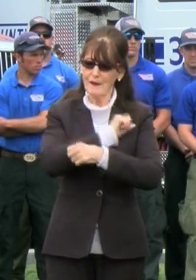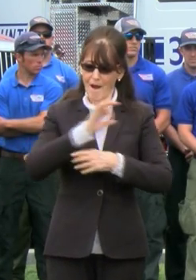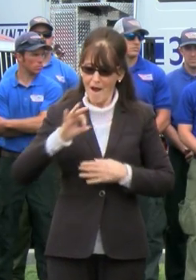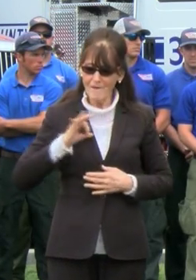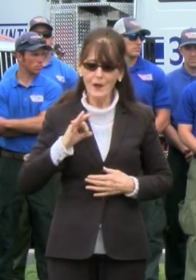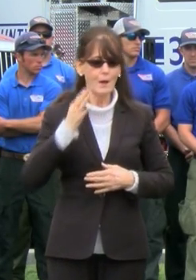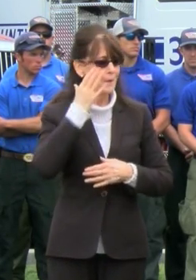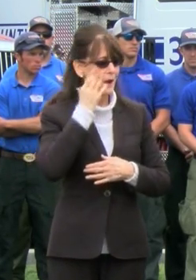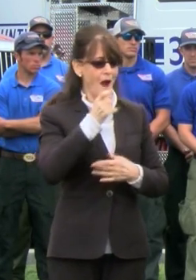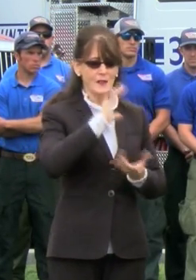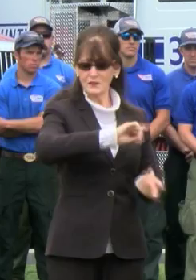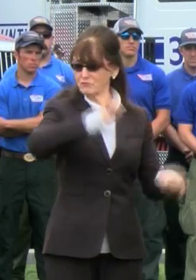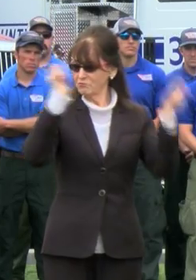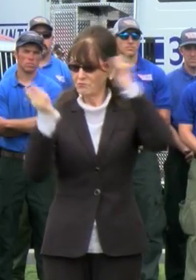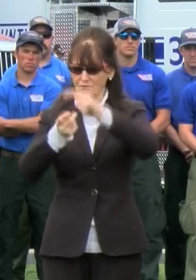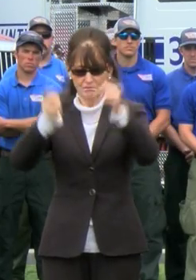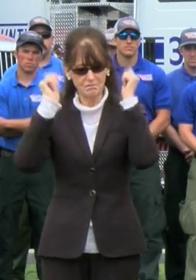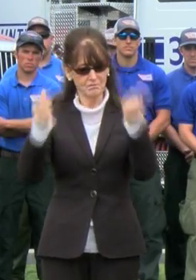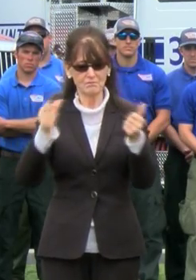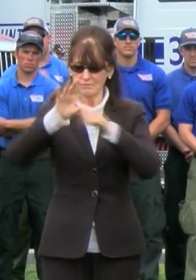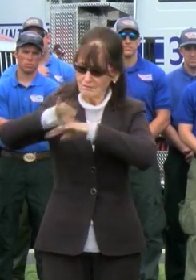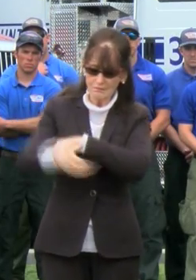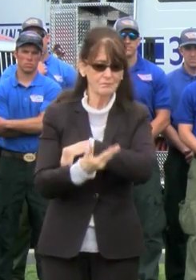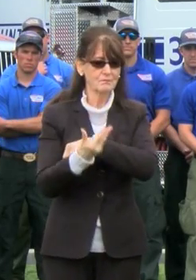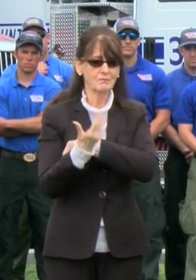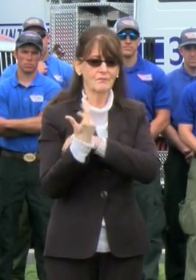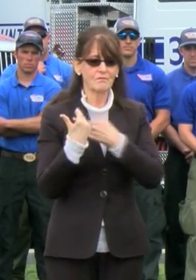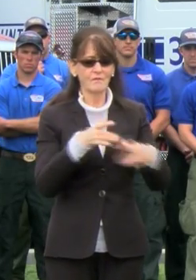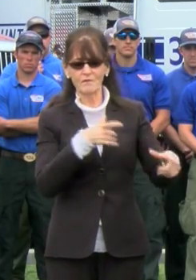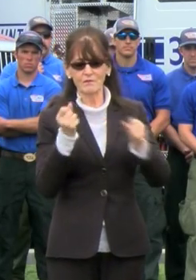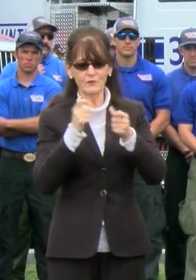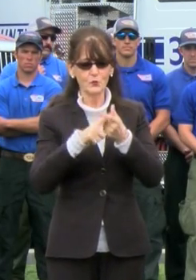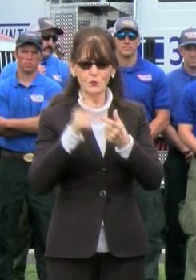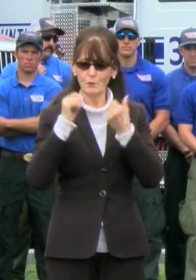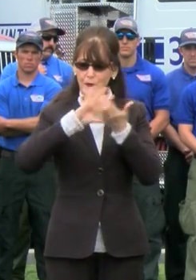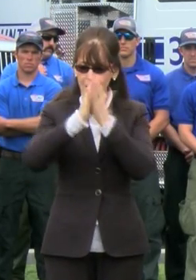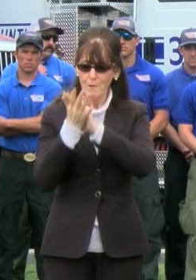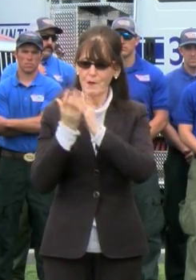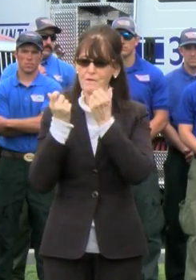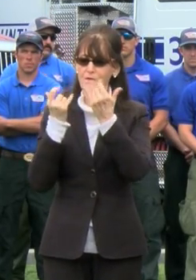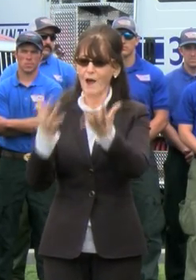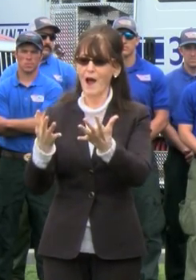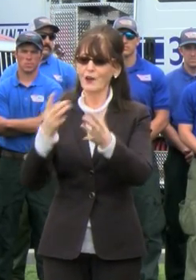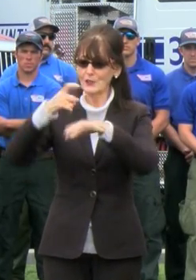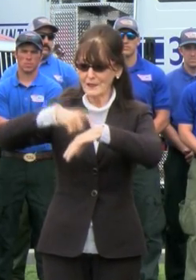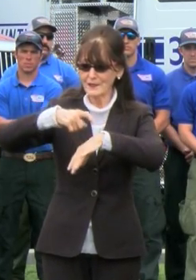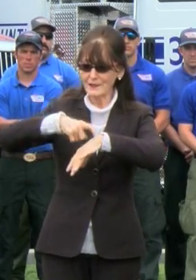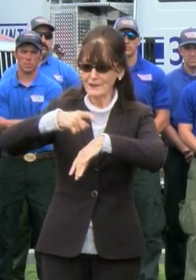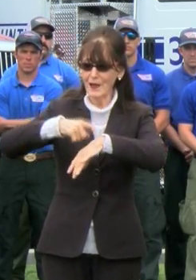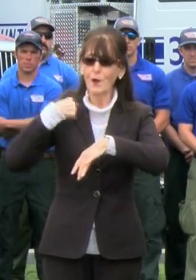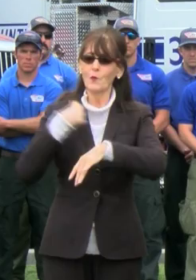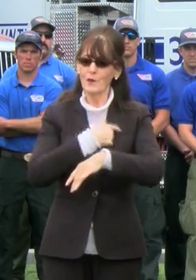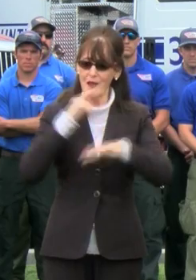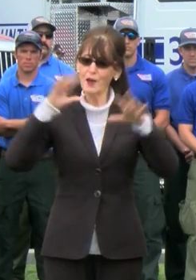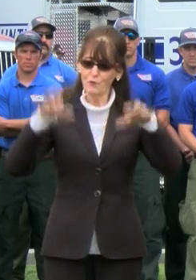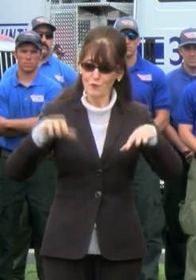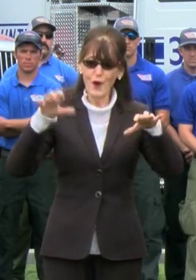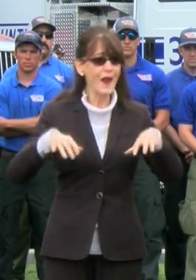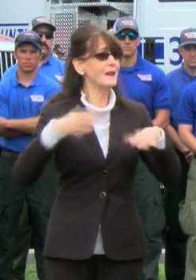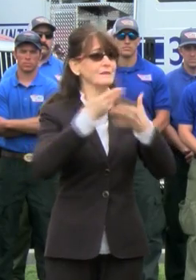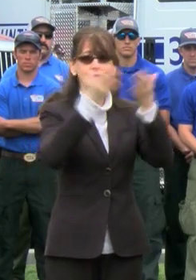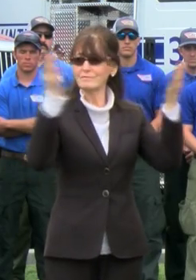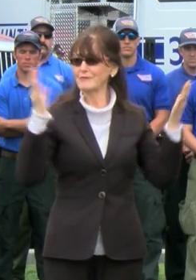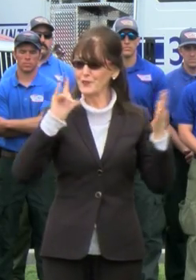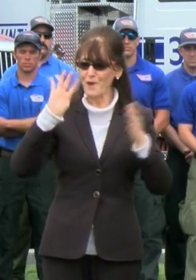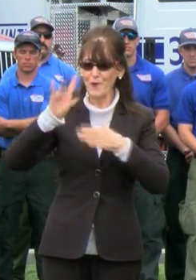turned overnight to fire season. Now we've had rain over the last 24 hours and